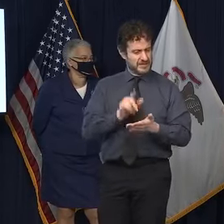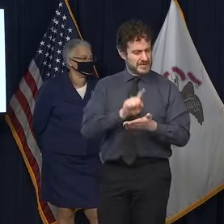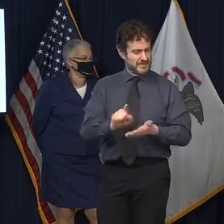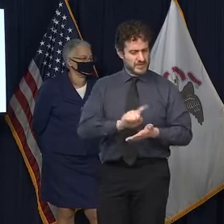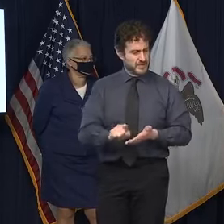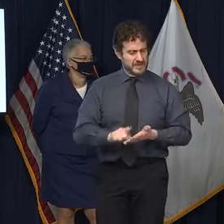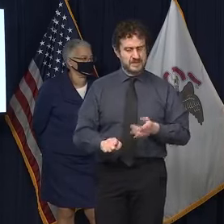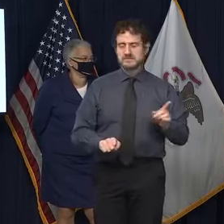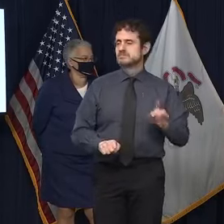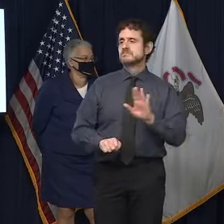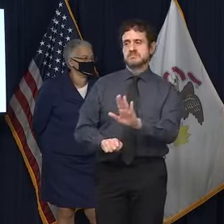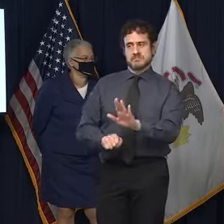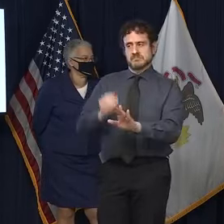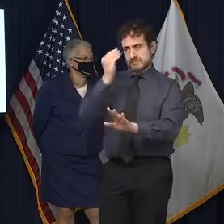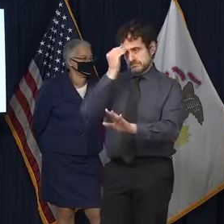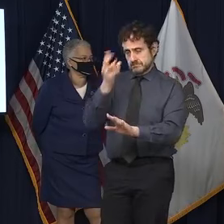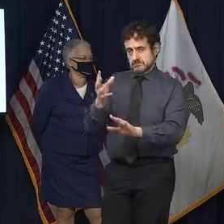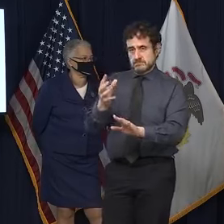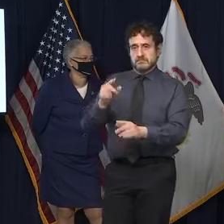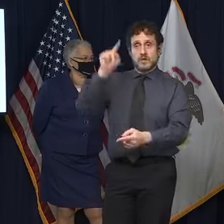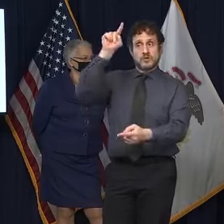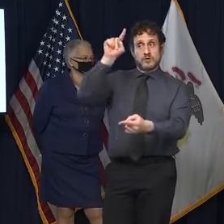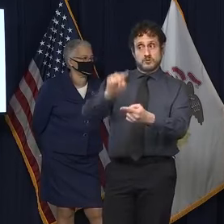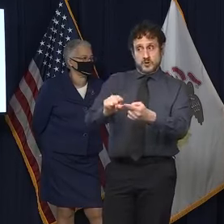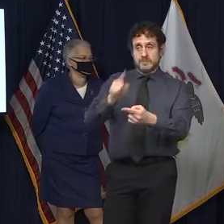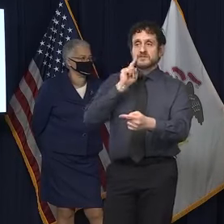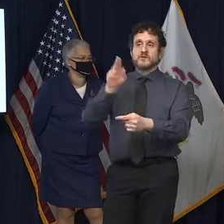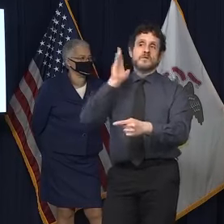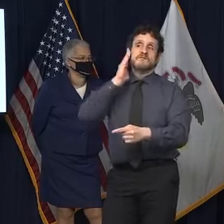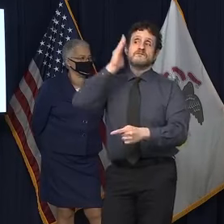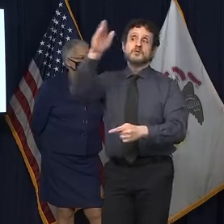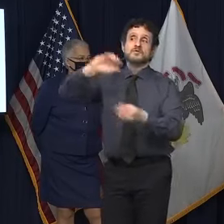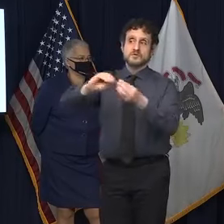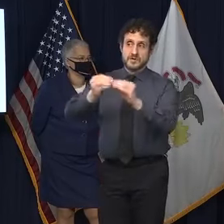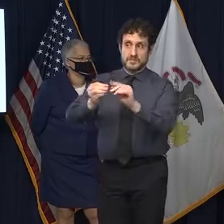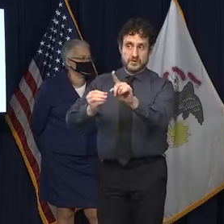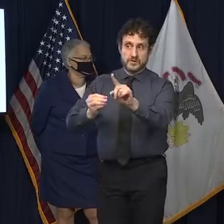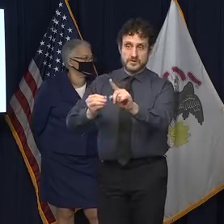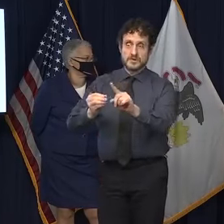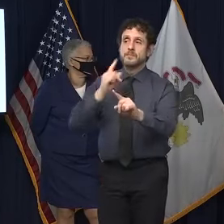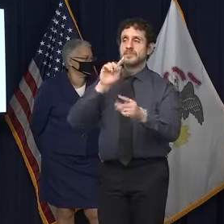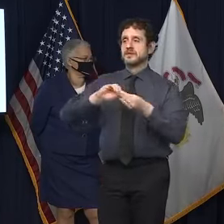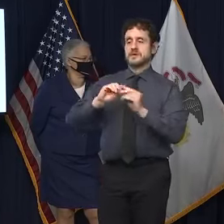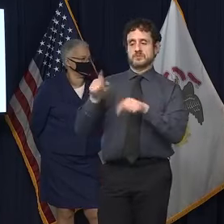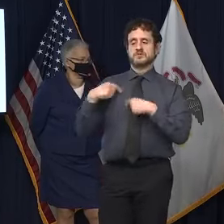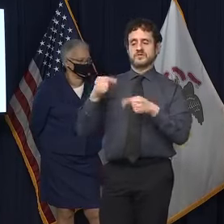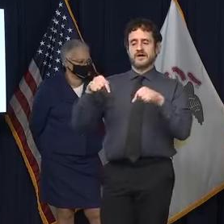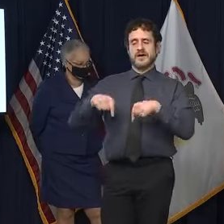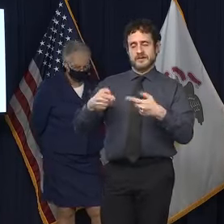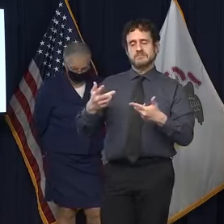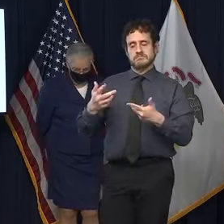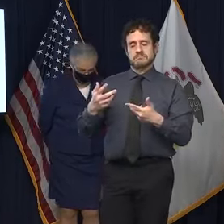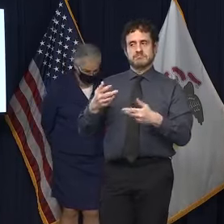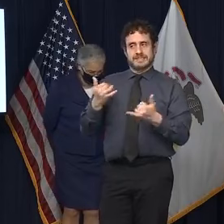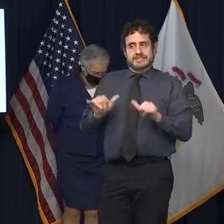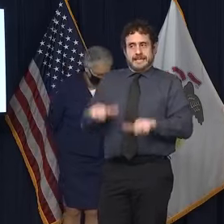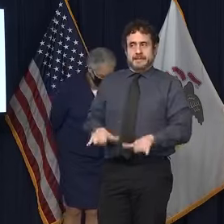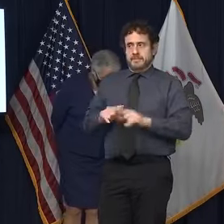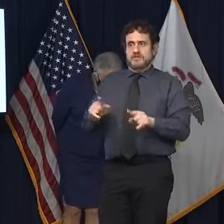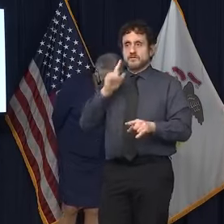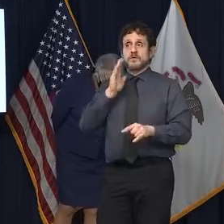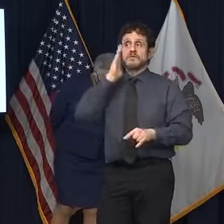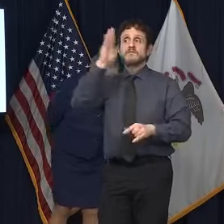I want to say that the drop is in the projected numbers for the future weeks, but I'd like to have Dr. Ezeke address that. Thank you.